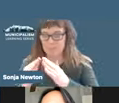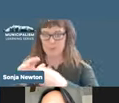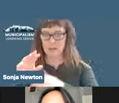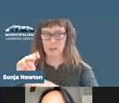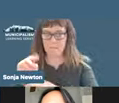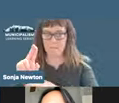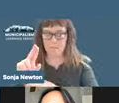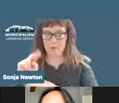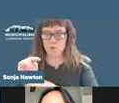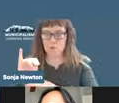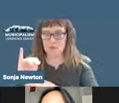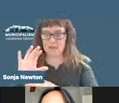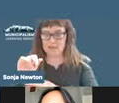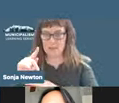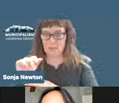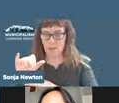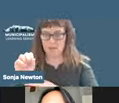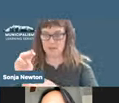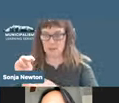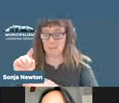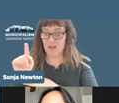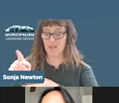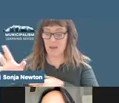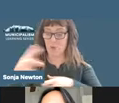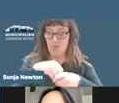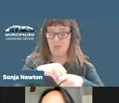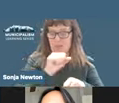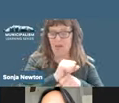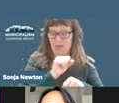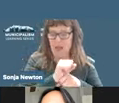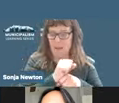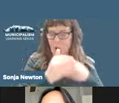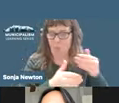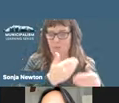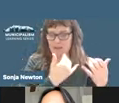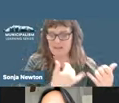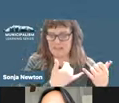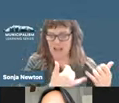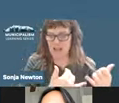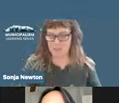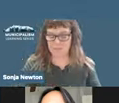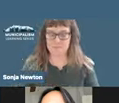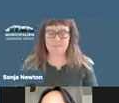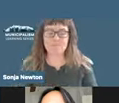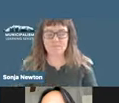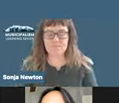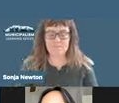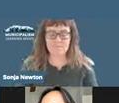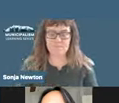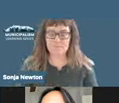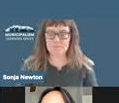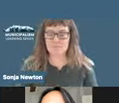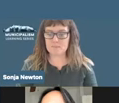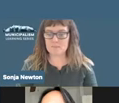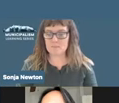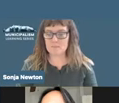of municipalist ideas within the labor movement today. And apto para el día primero de mayo, vamos a hablar de